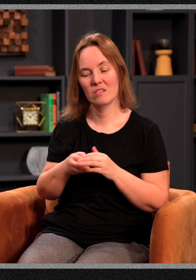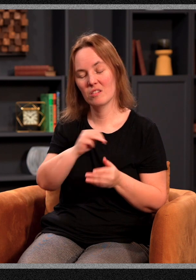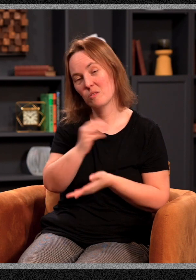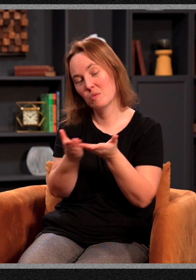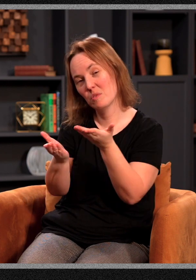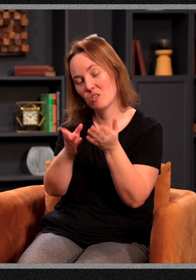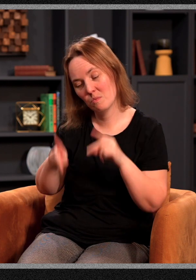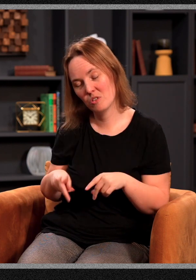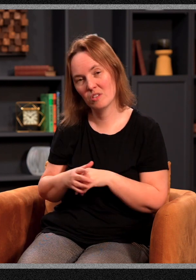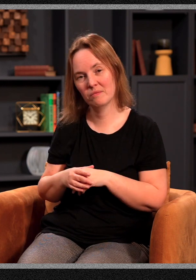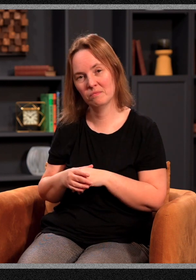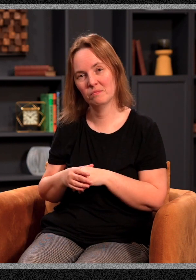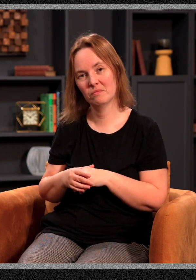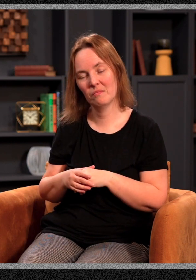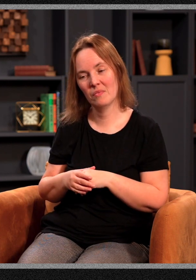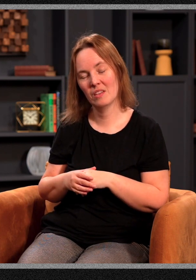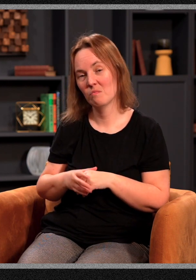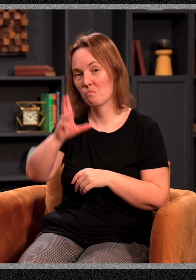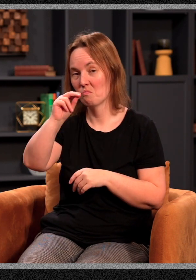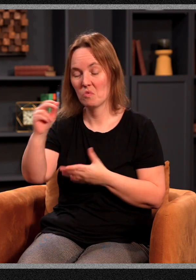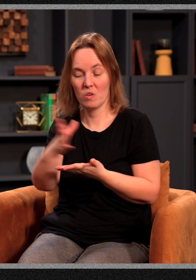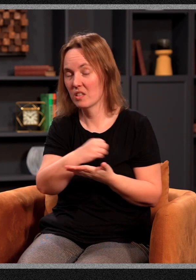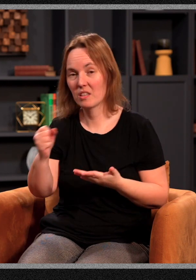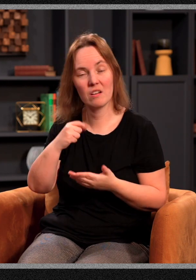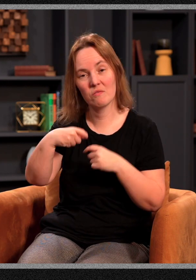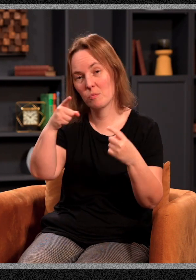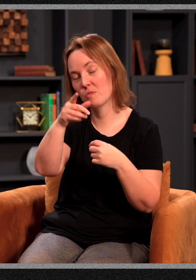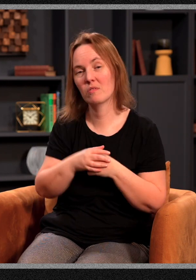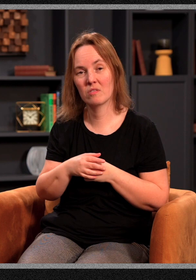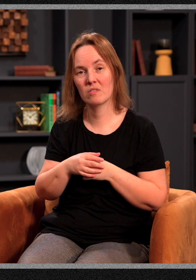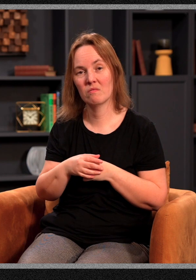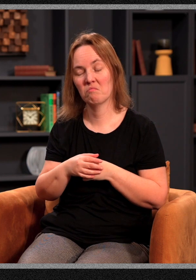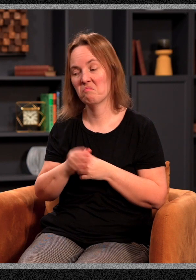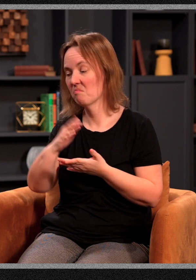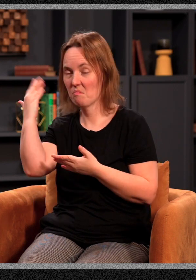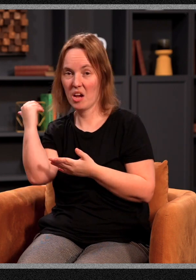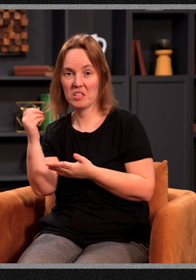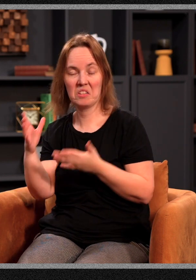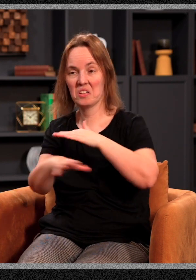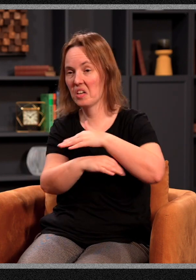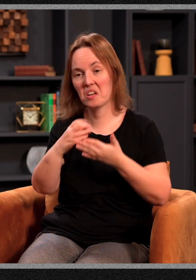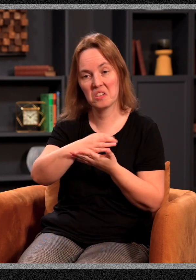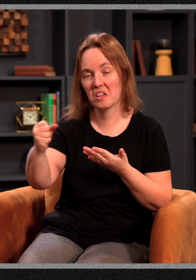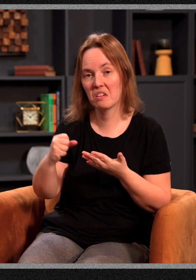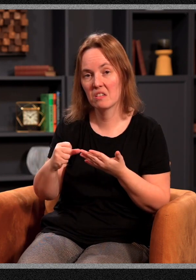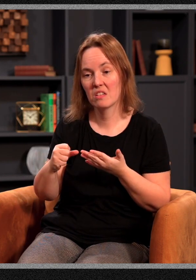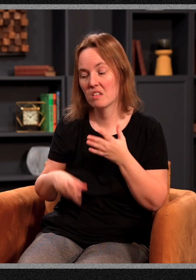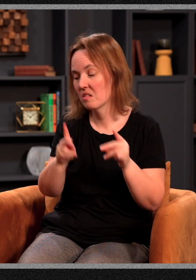be a ministering person. And friends, hear me, nobody can take that from you. Your past can't take it from you. Those around who